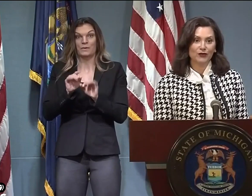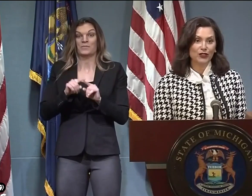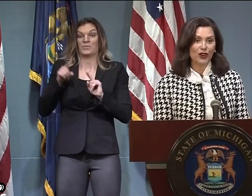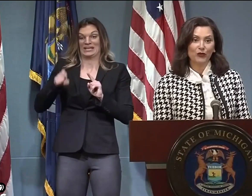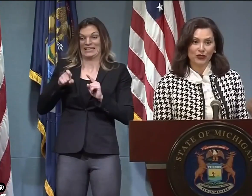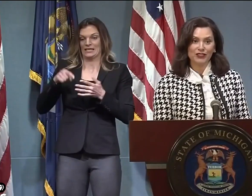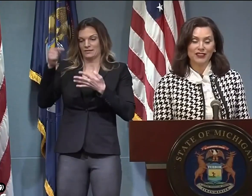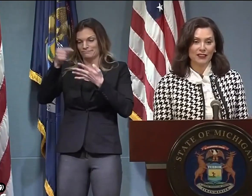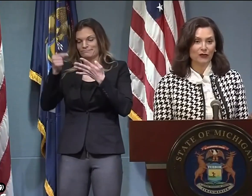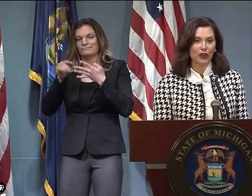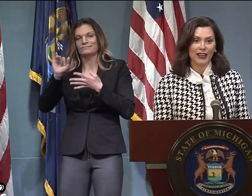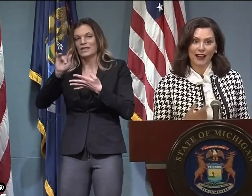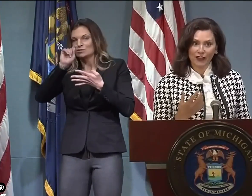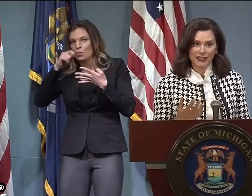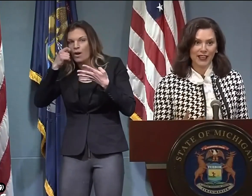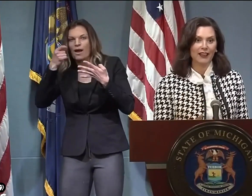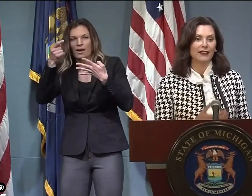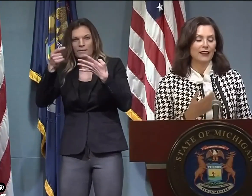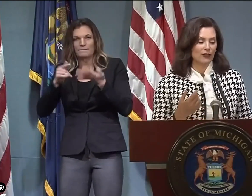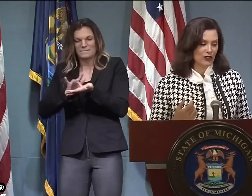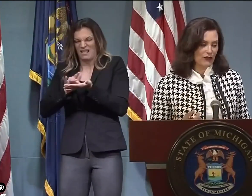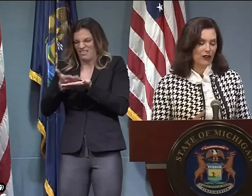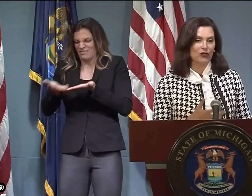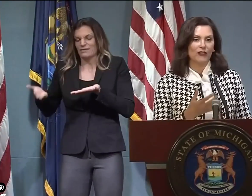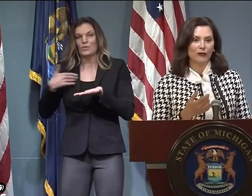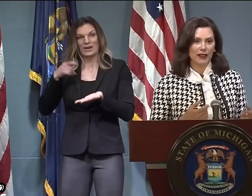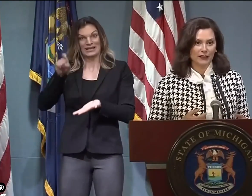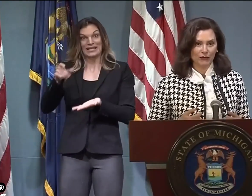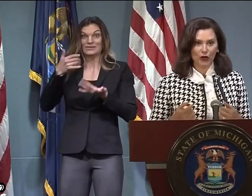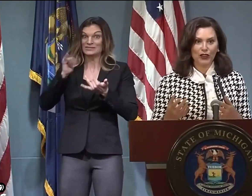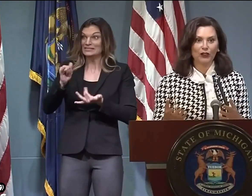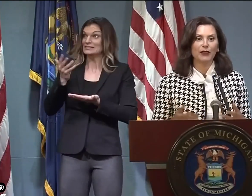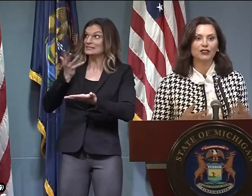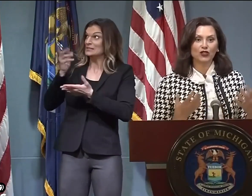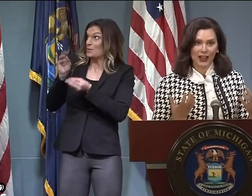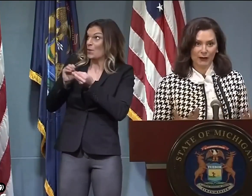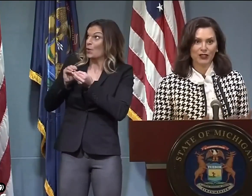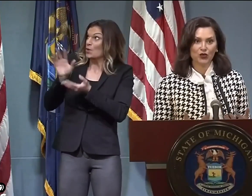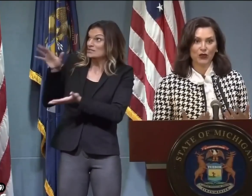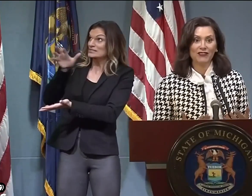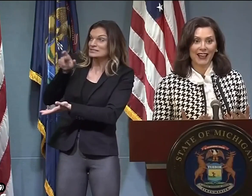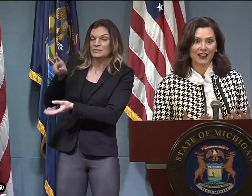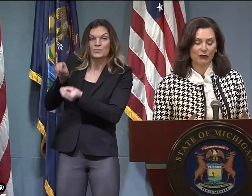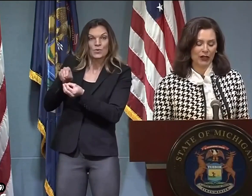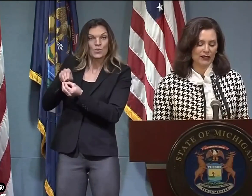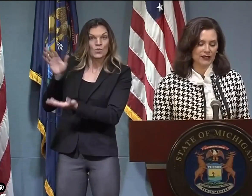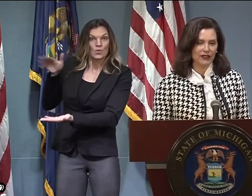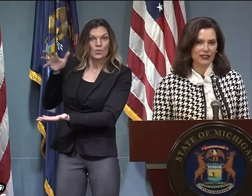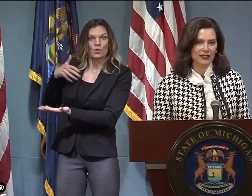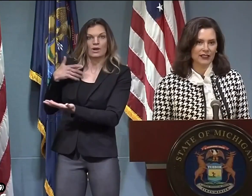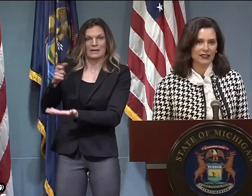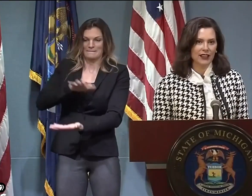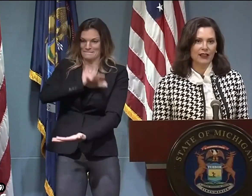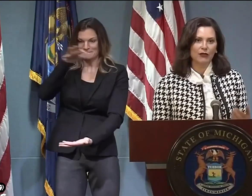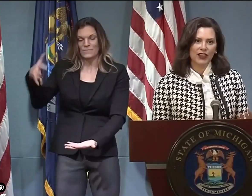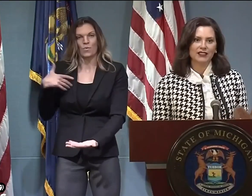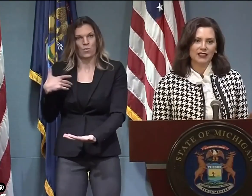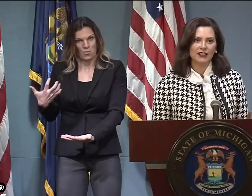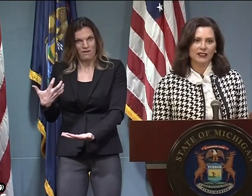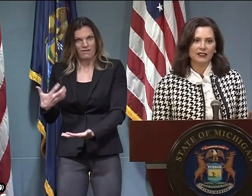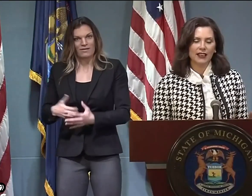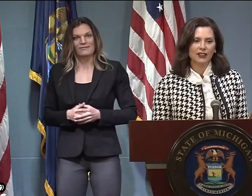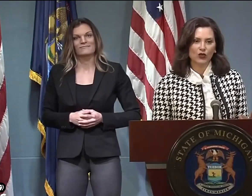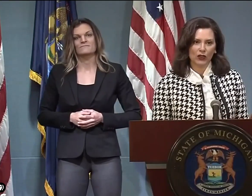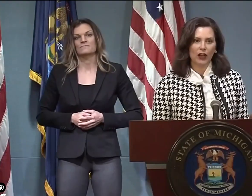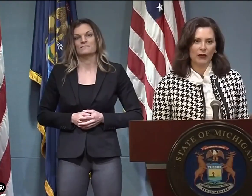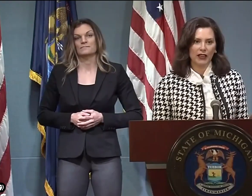on those particular items, which we're still working every day with the federal government and procurement to try to make sure we've got